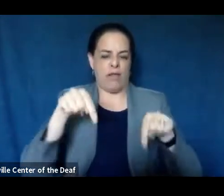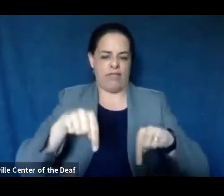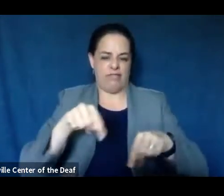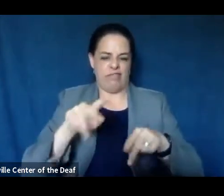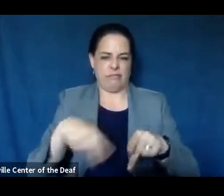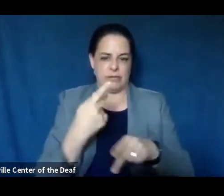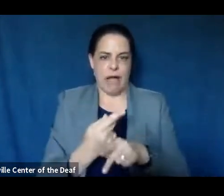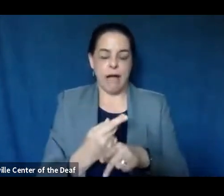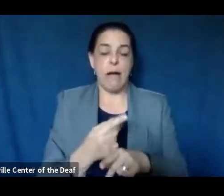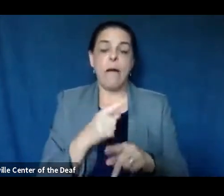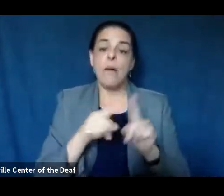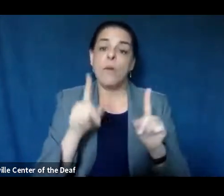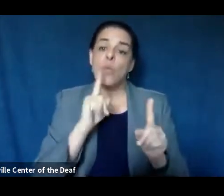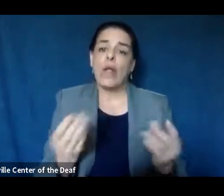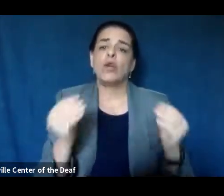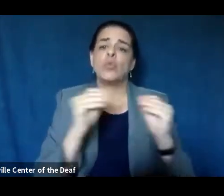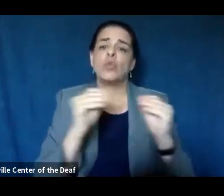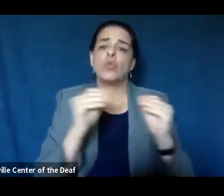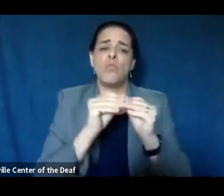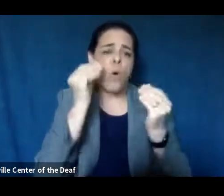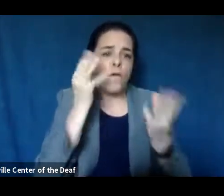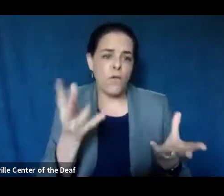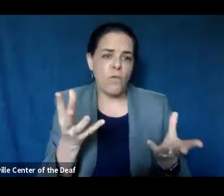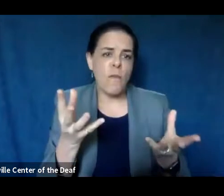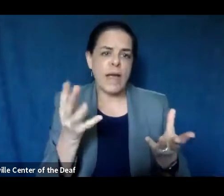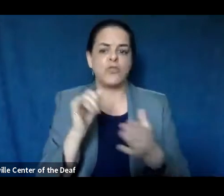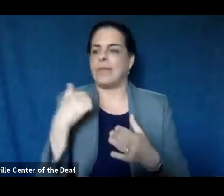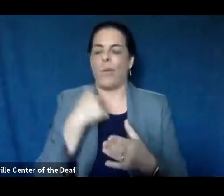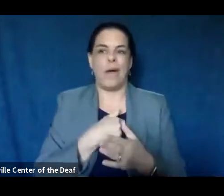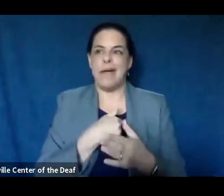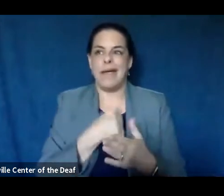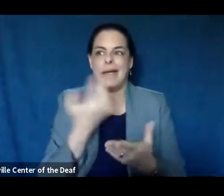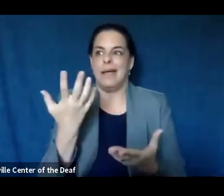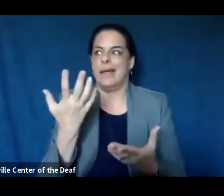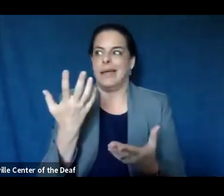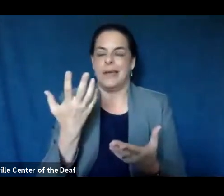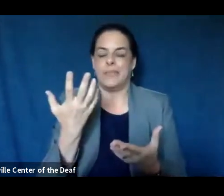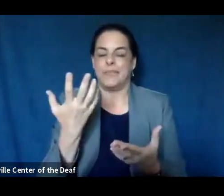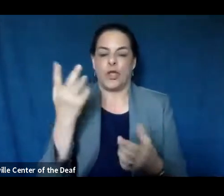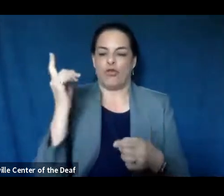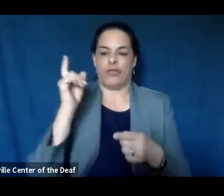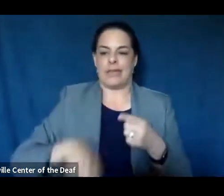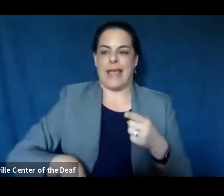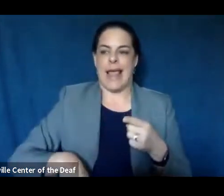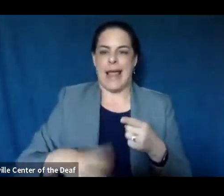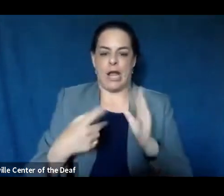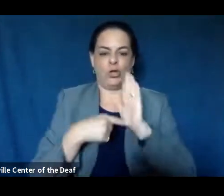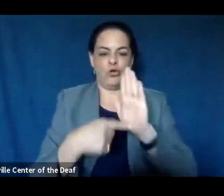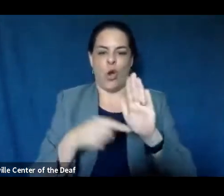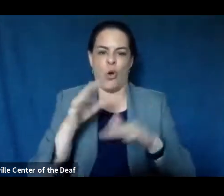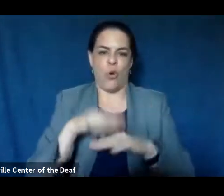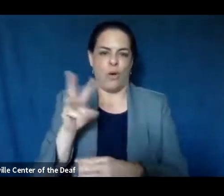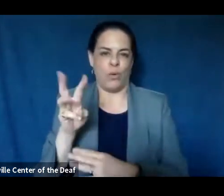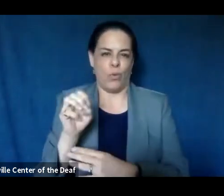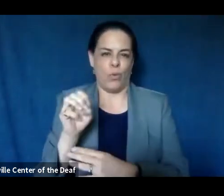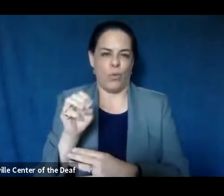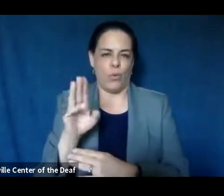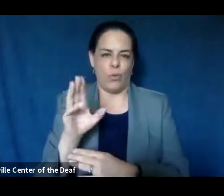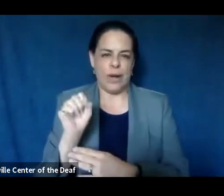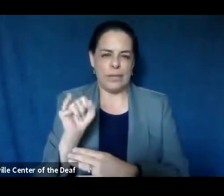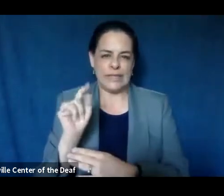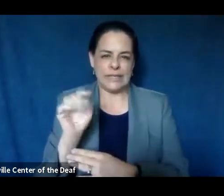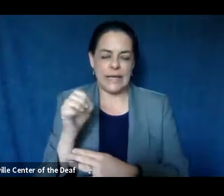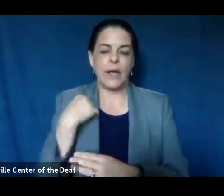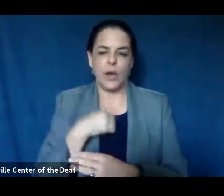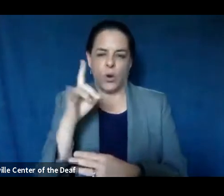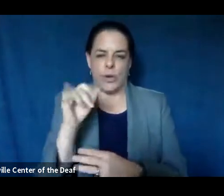But there's more metrics and there's more information that simply can't be virtually represented on a website. And we tried